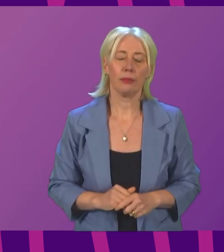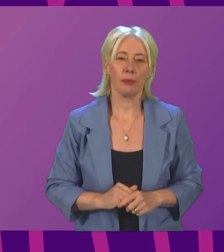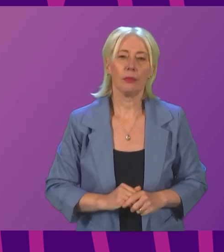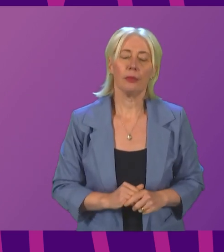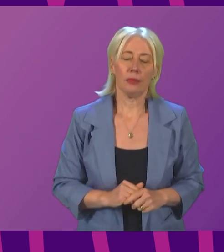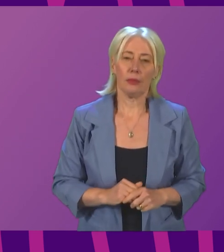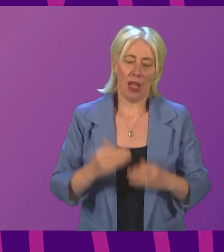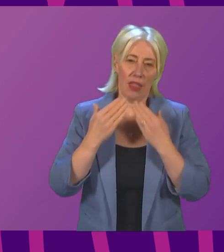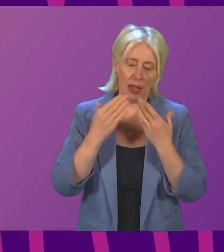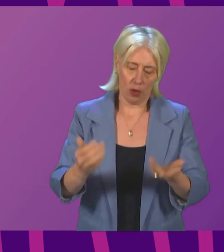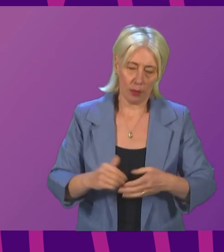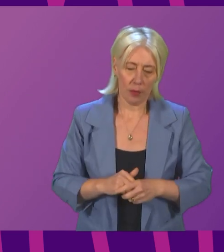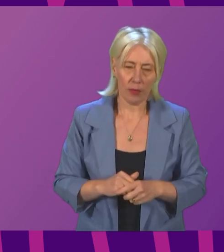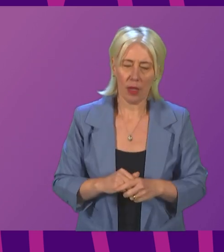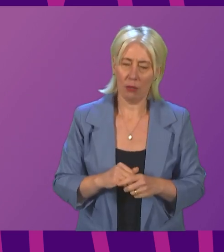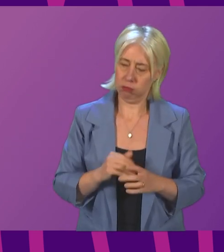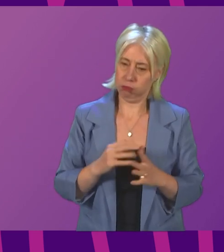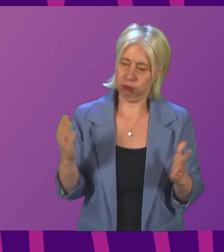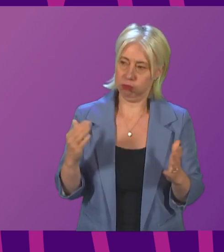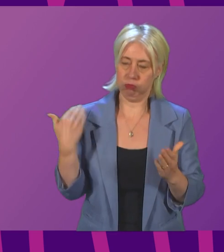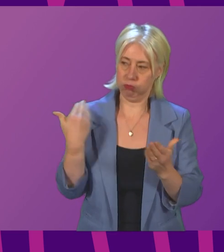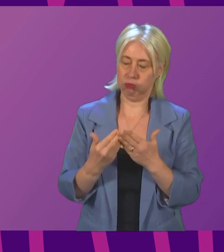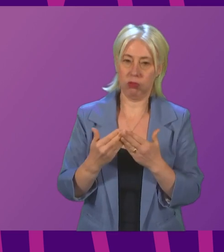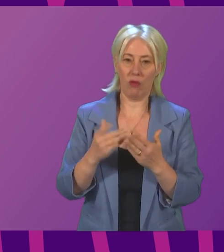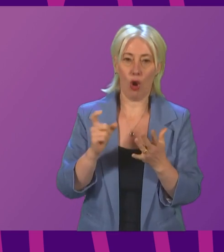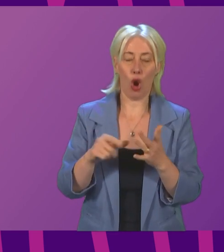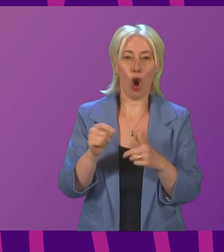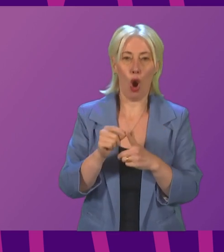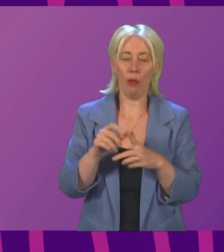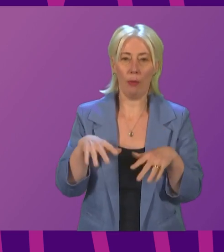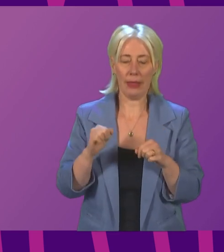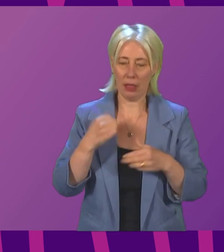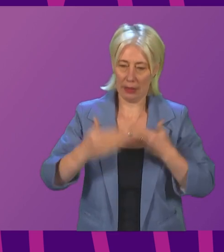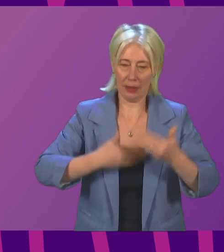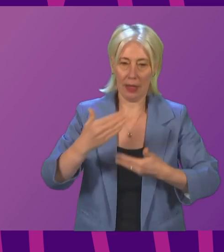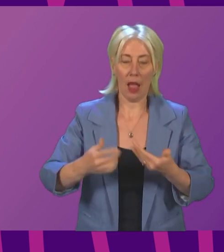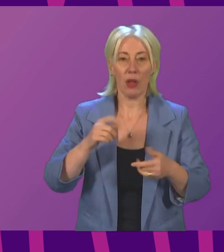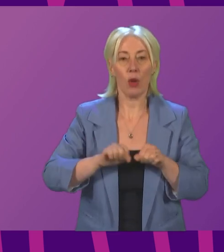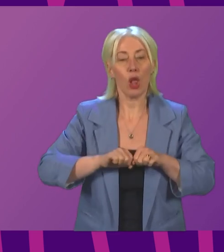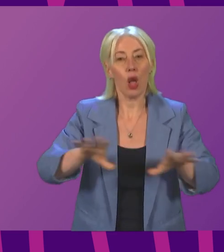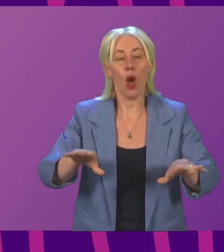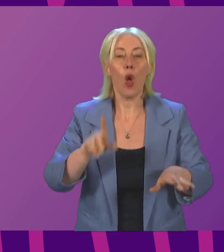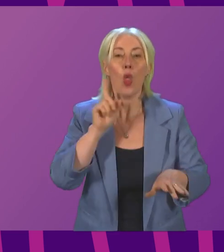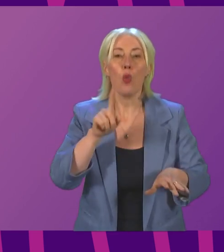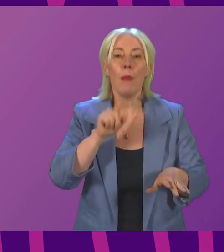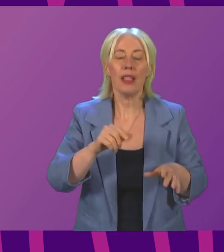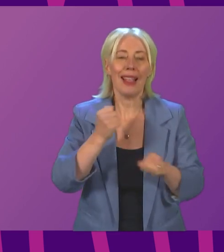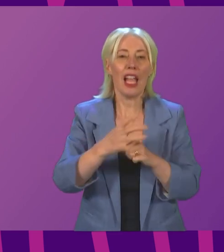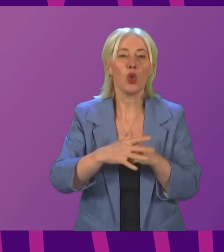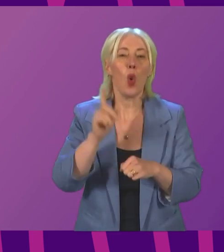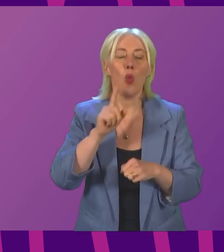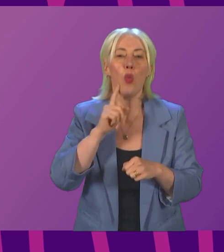much President Officer. President Officer a great deal has taken place since COP began but I was particularly pleased to see the launch of the Glasgow Women's Leadership Statement.